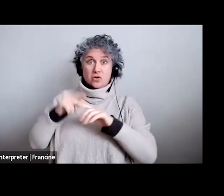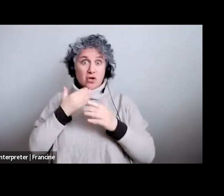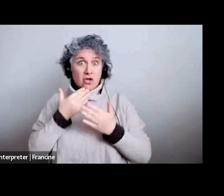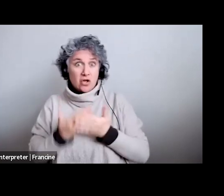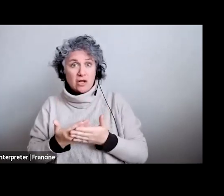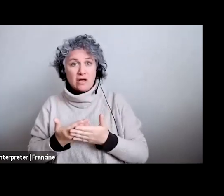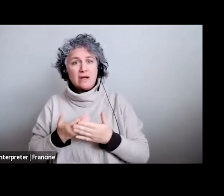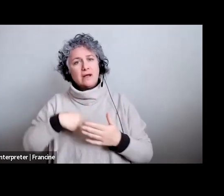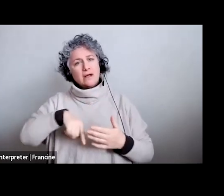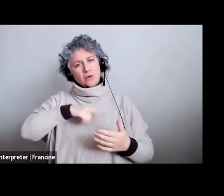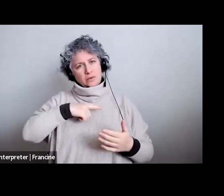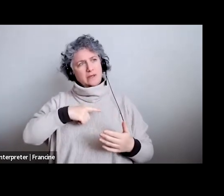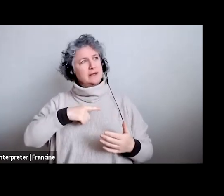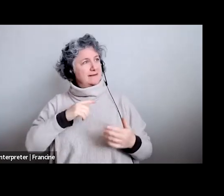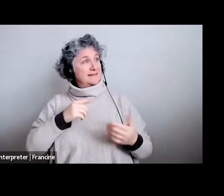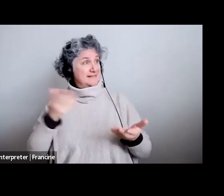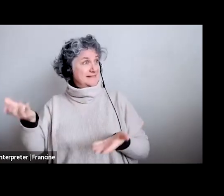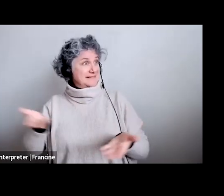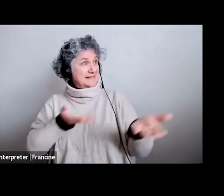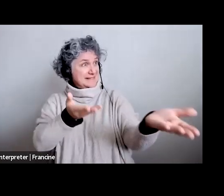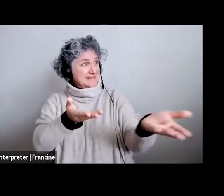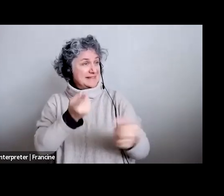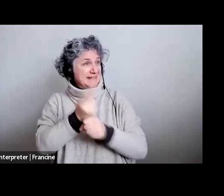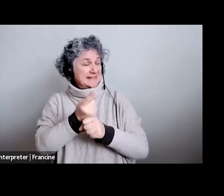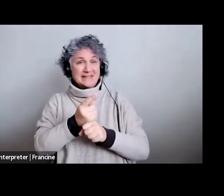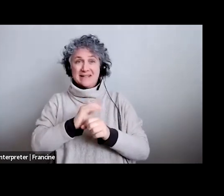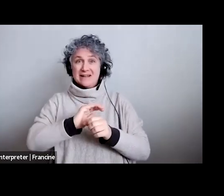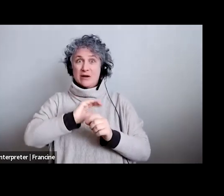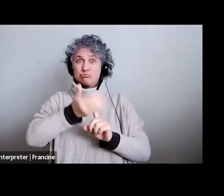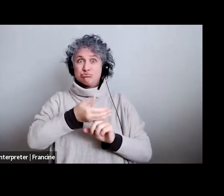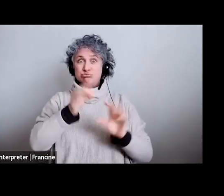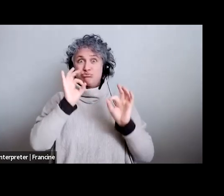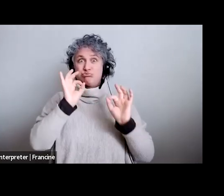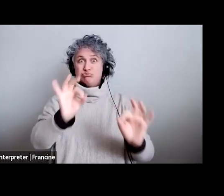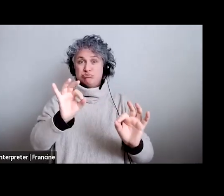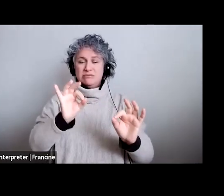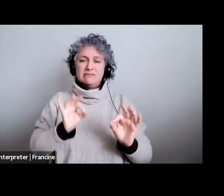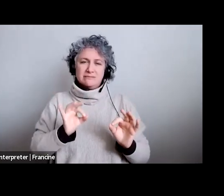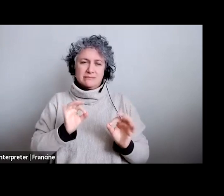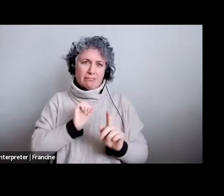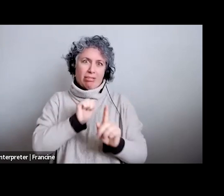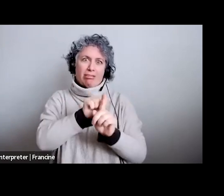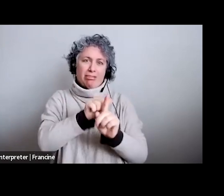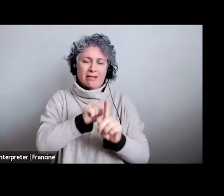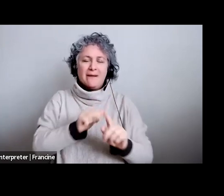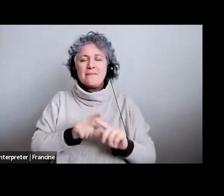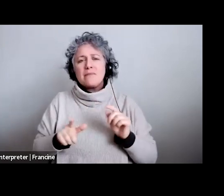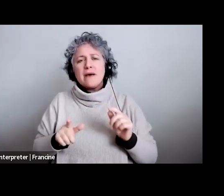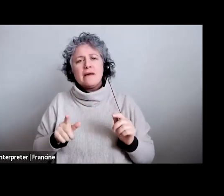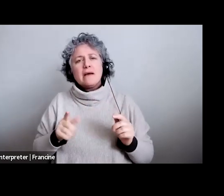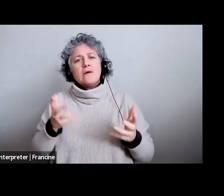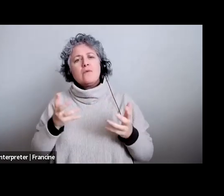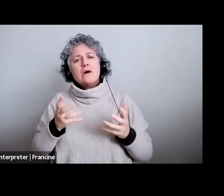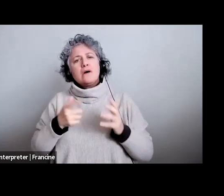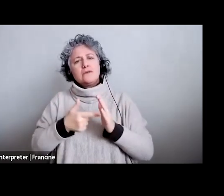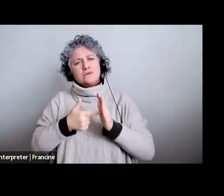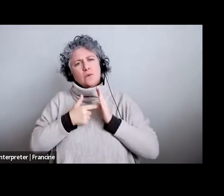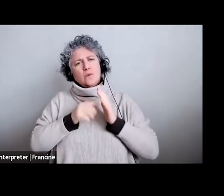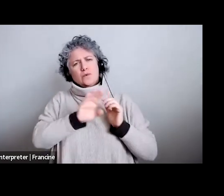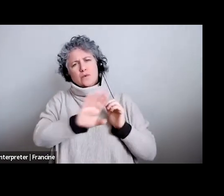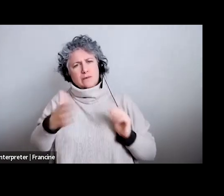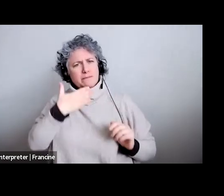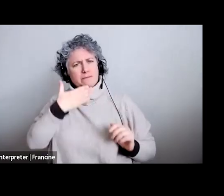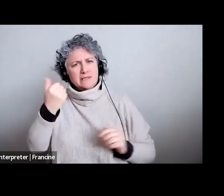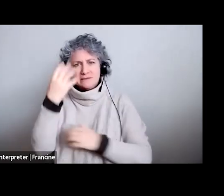we know what we're doing or at least we can fake it very well so we we do want to show your best takes for sure